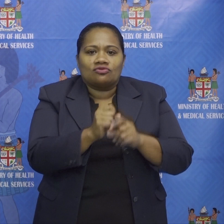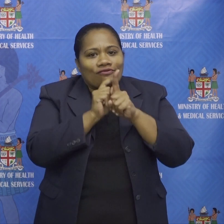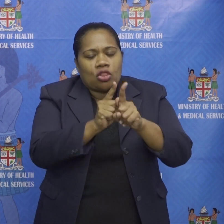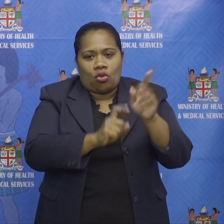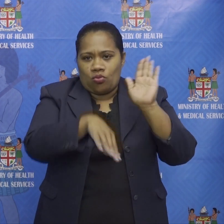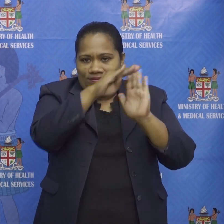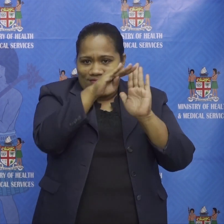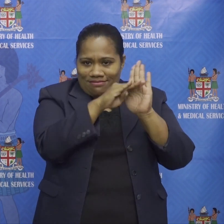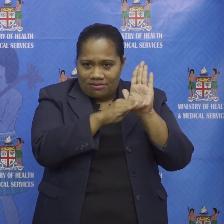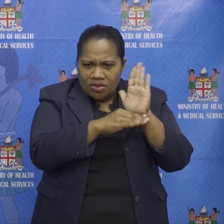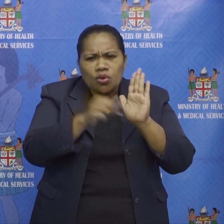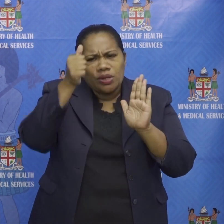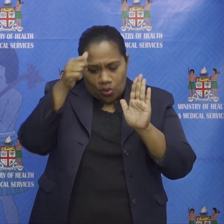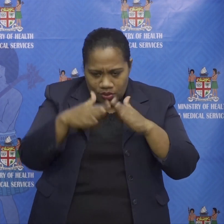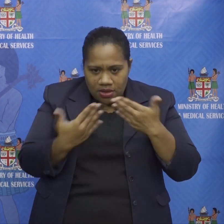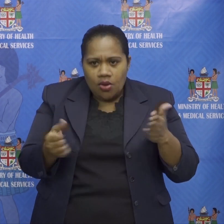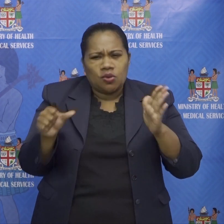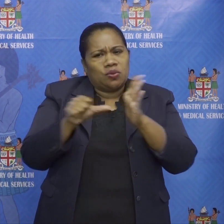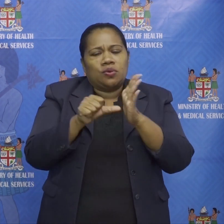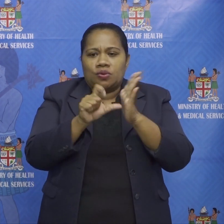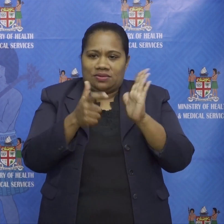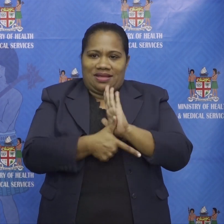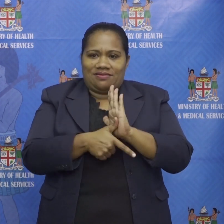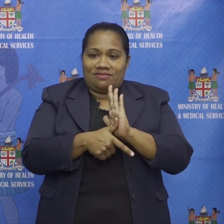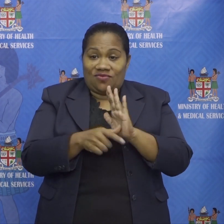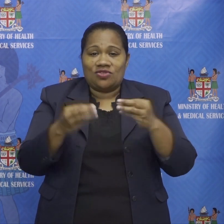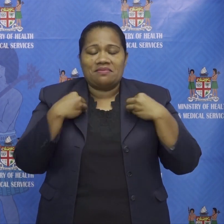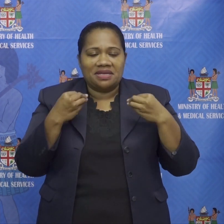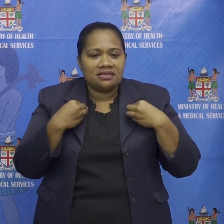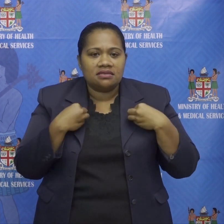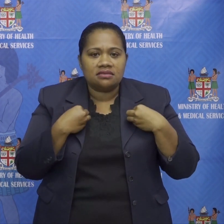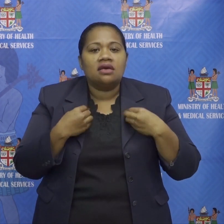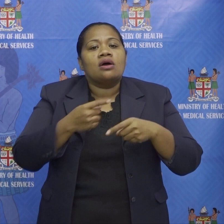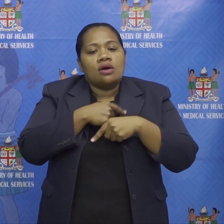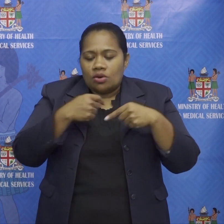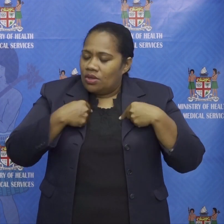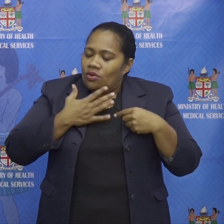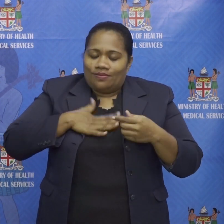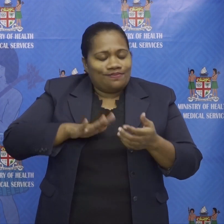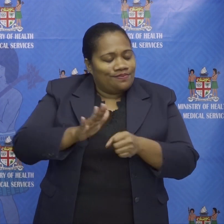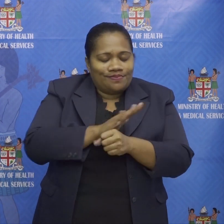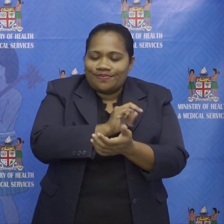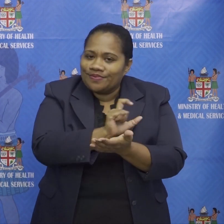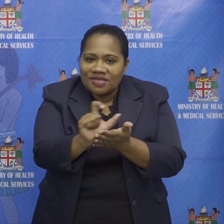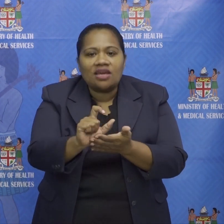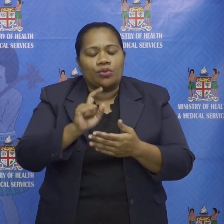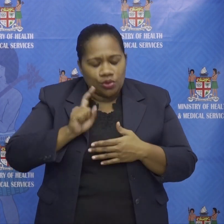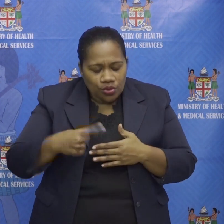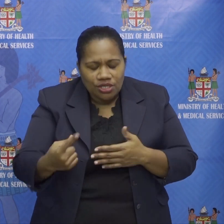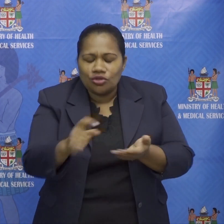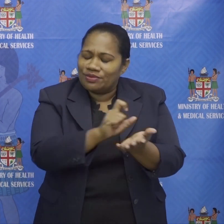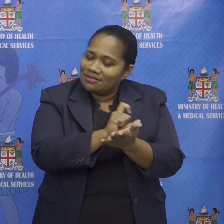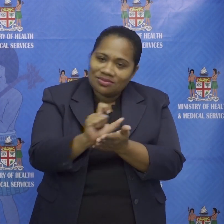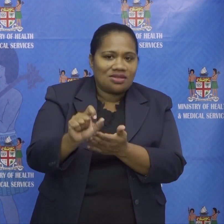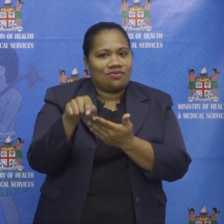but we have been clear and we will continue to be clear that we at the ministry